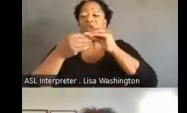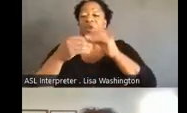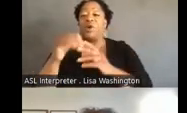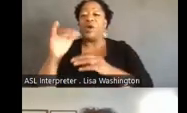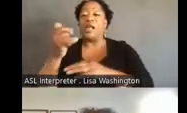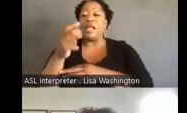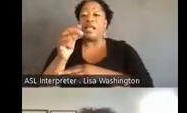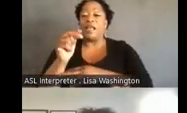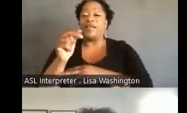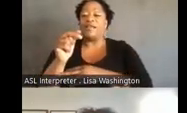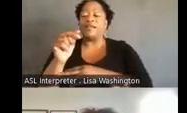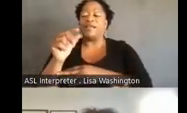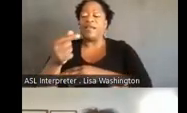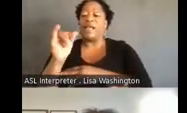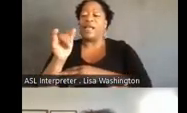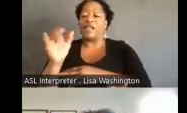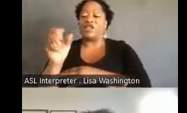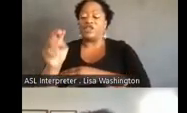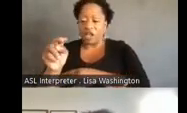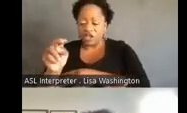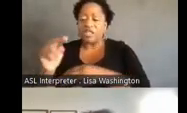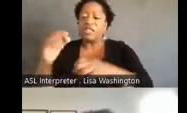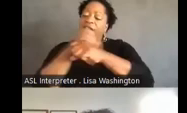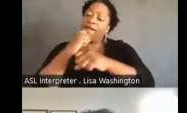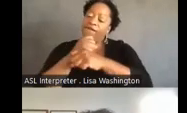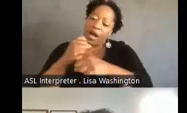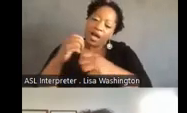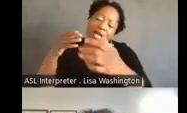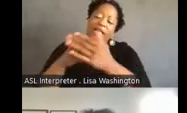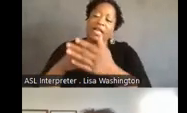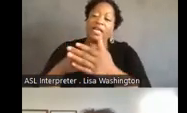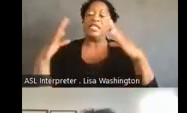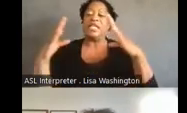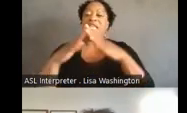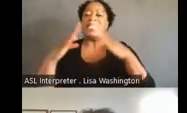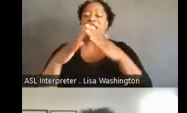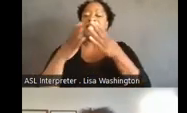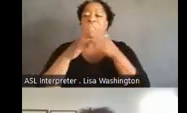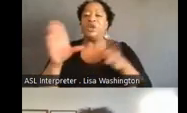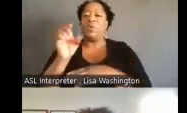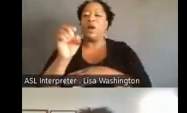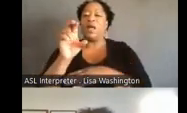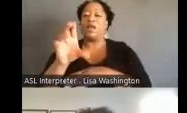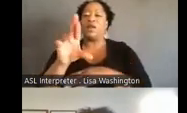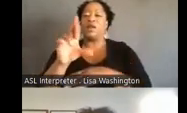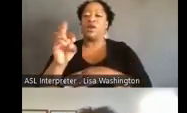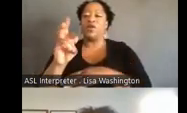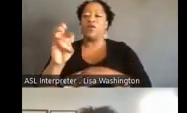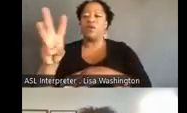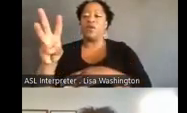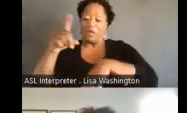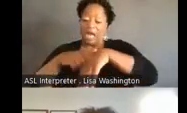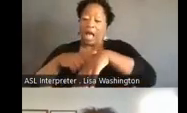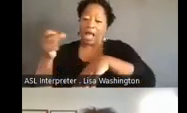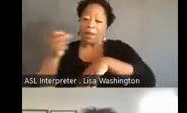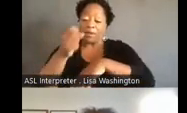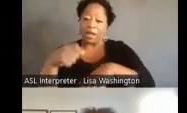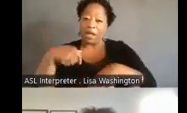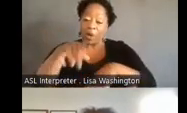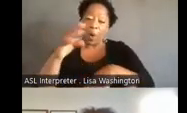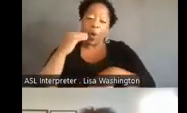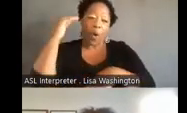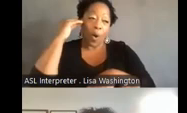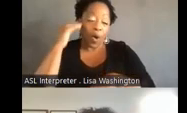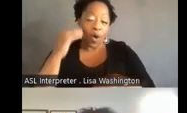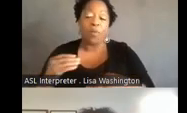fought a citywide curfew for young people, challenged a stay away order targeting Occupy Oakland activists, began